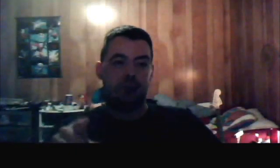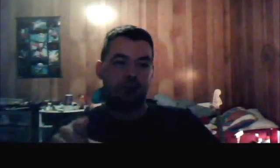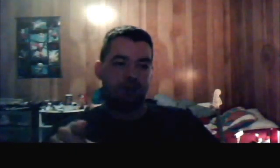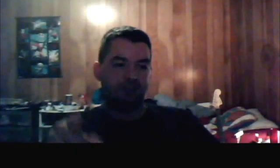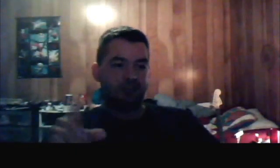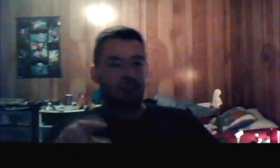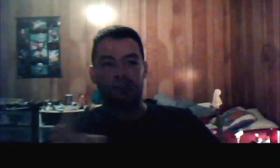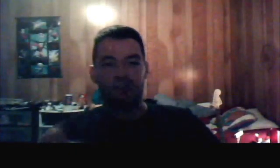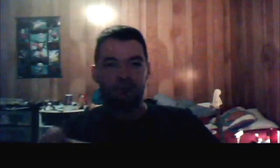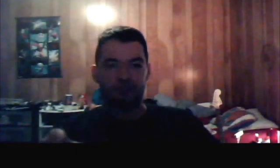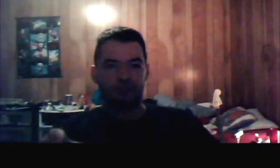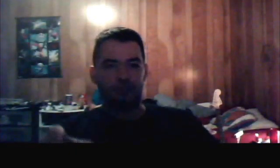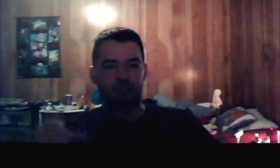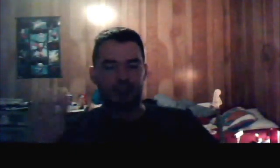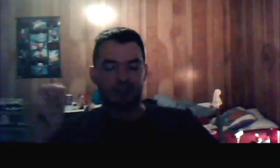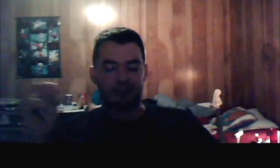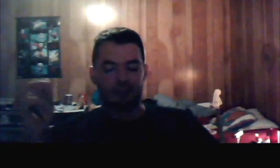Monty Python, they're now for something completely different.